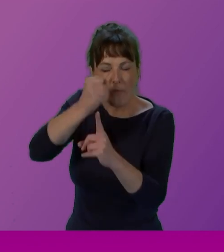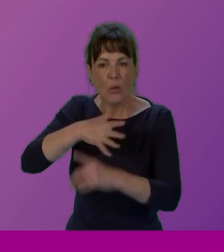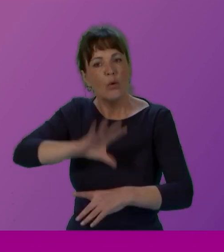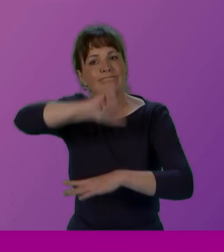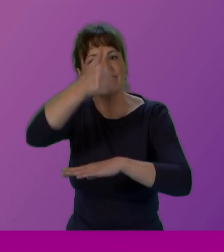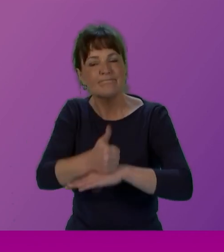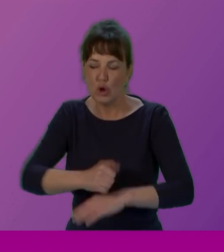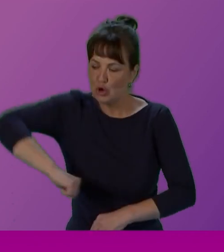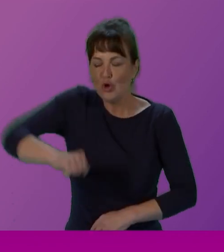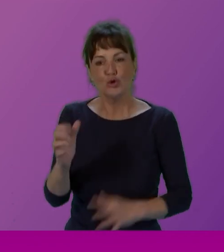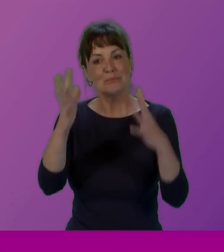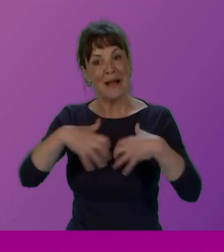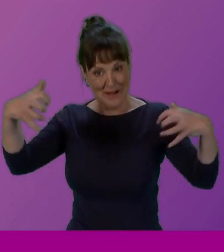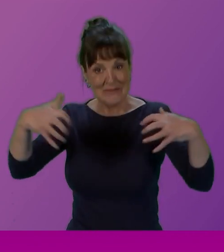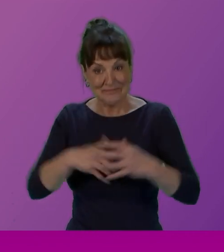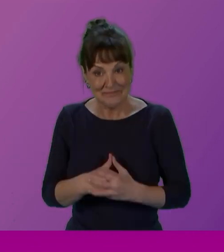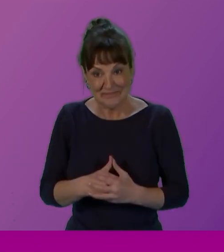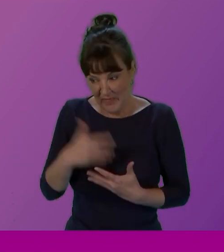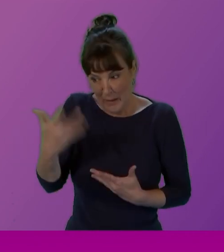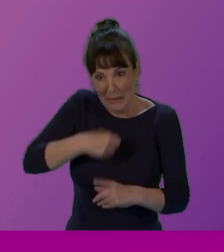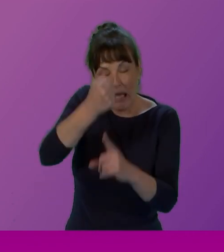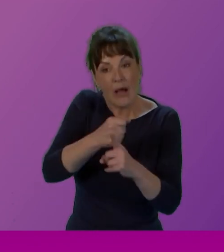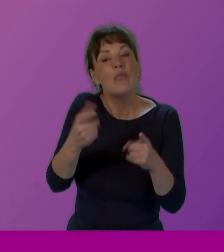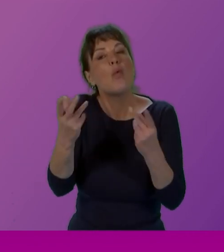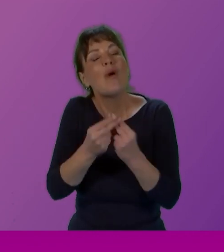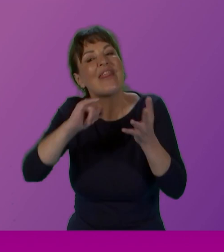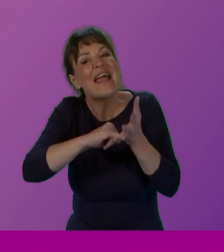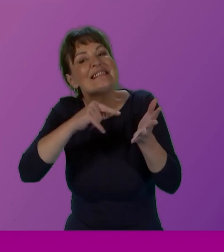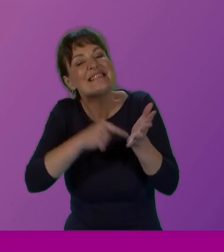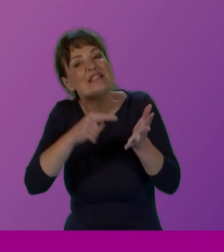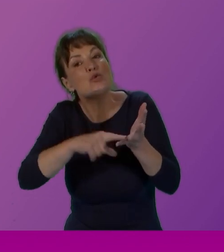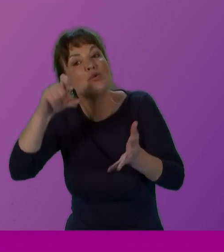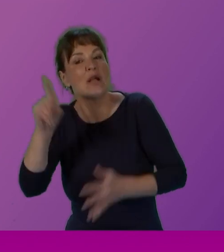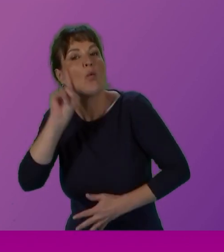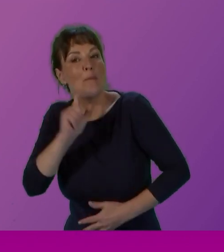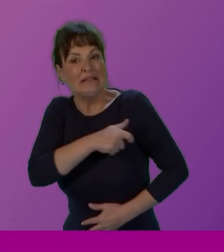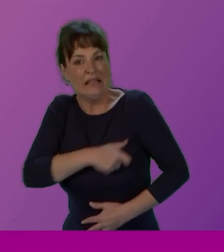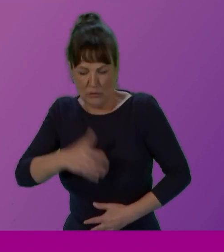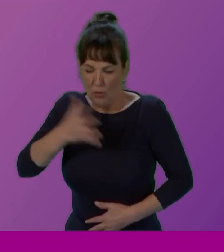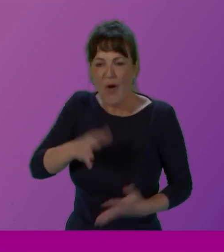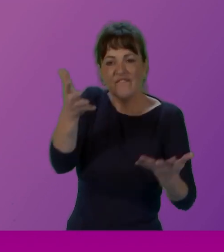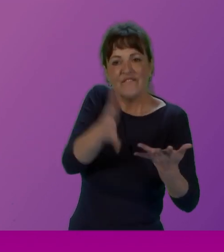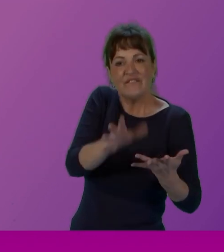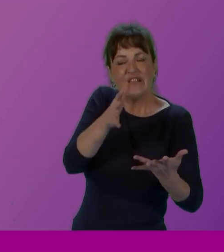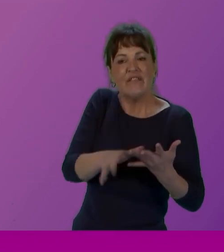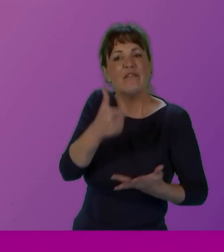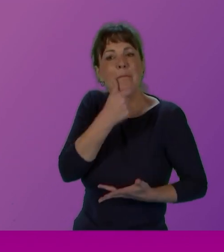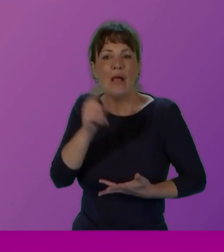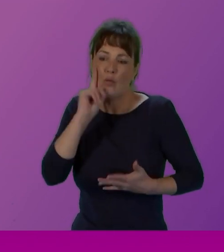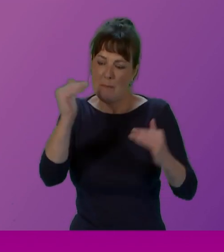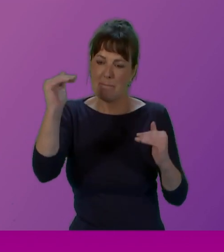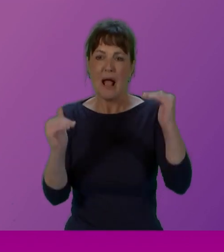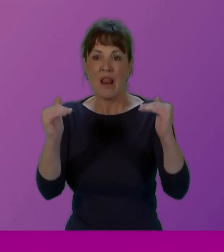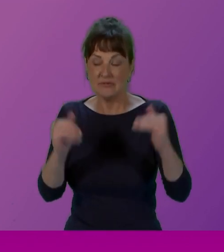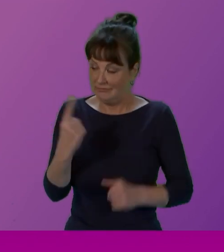establishment of a Scottish Parliament, and campaigned with the STUC Women's Committee for 50-50 gender balance. Agnes